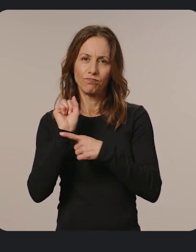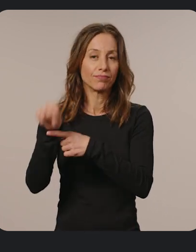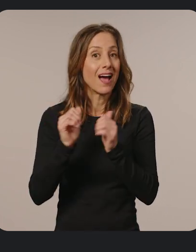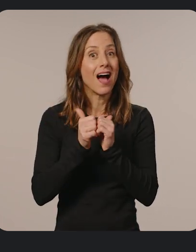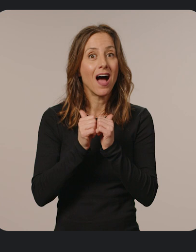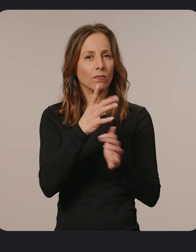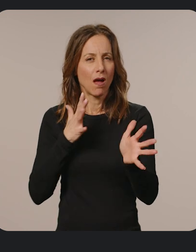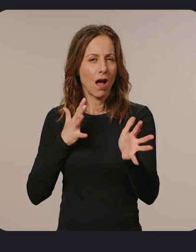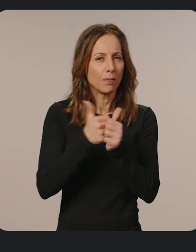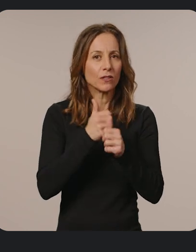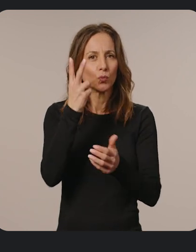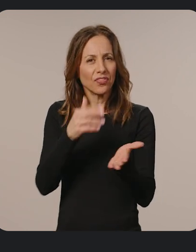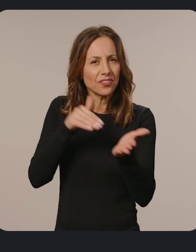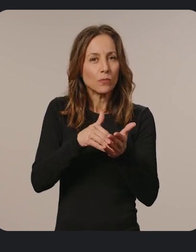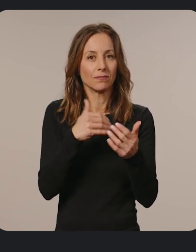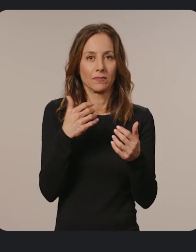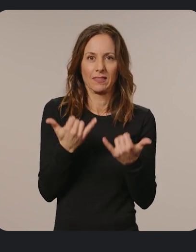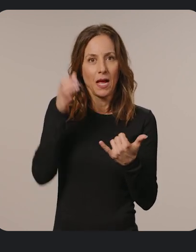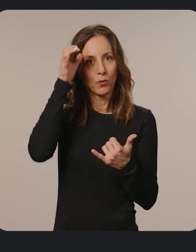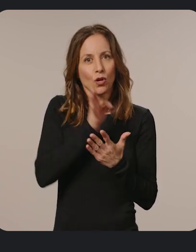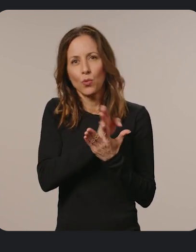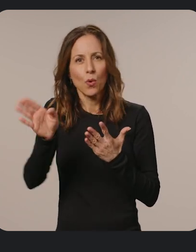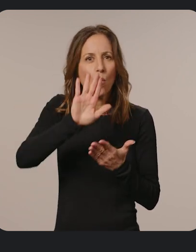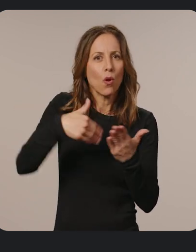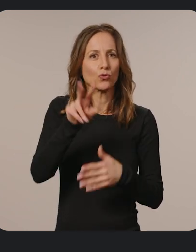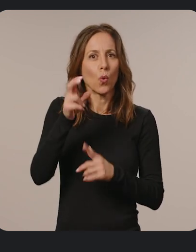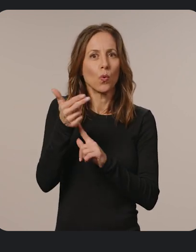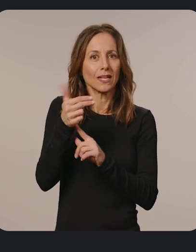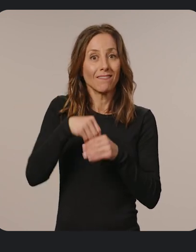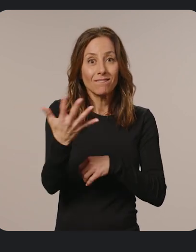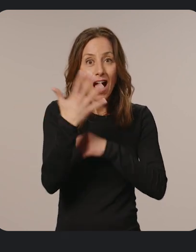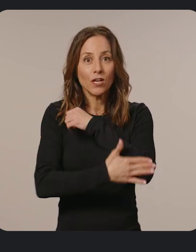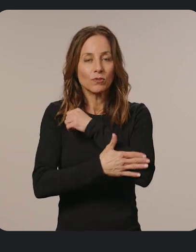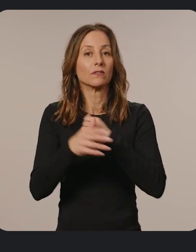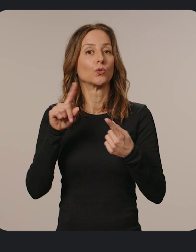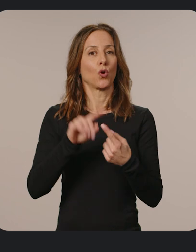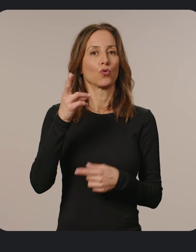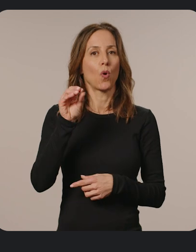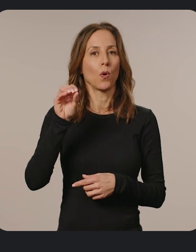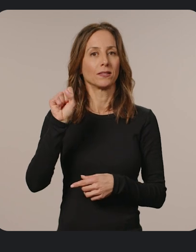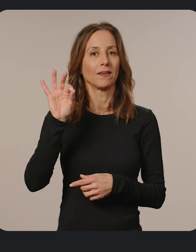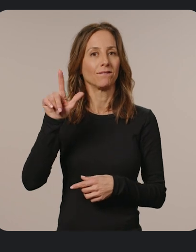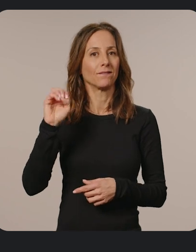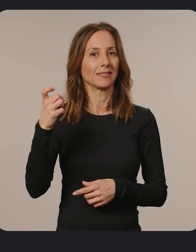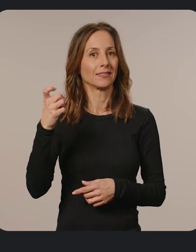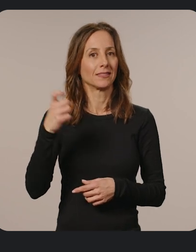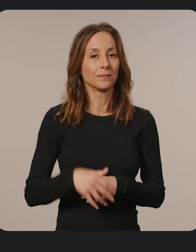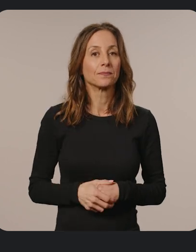to over 2,000 existing computers across 200 hotels in five different countries. MercadoLibre,